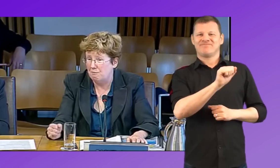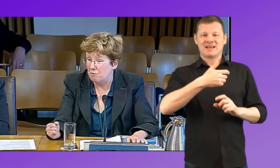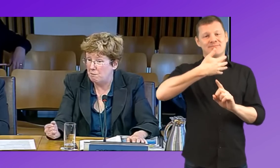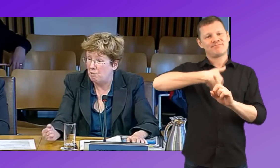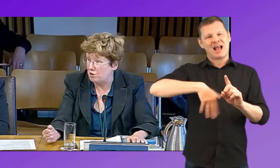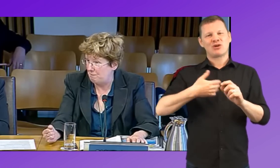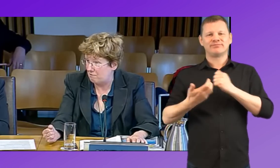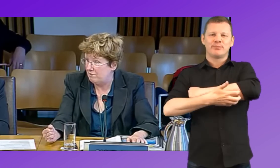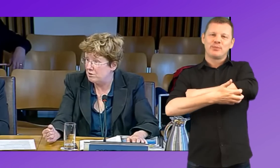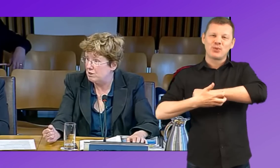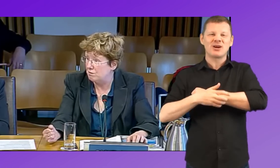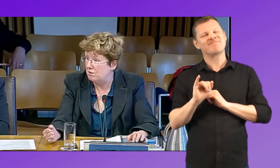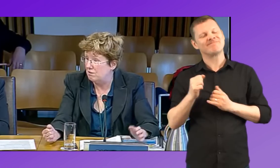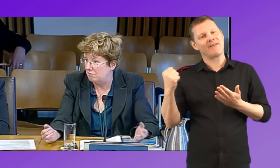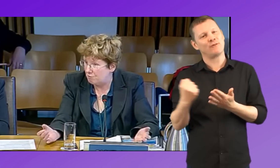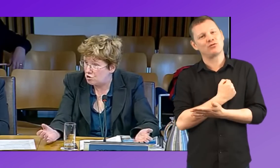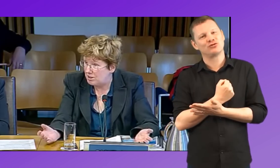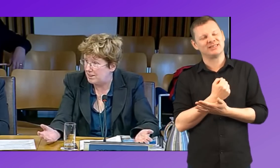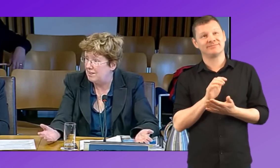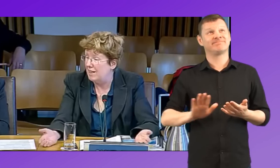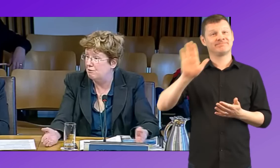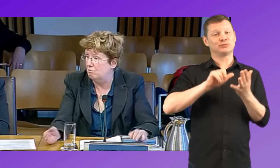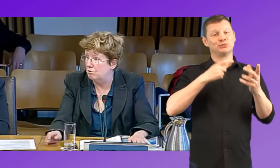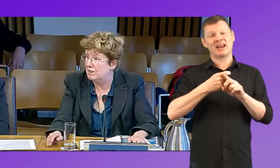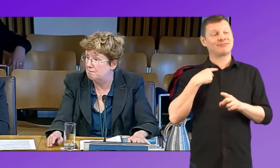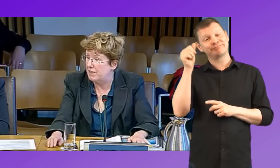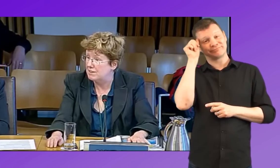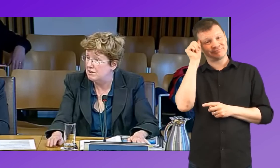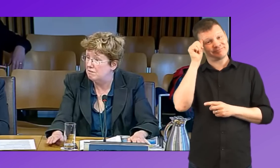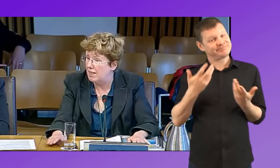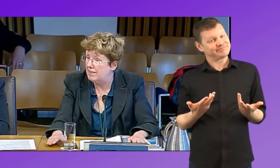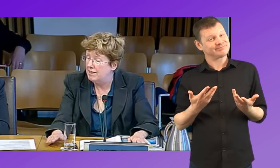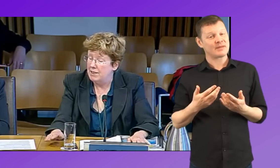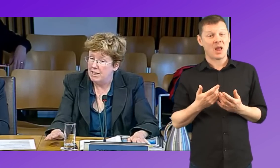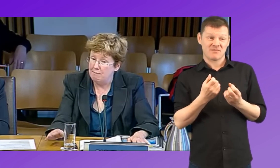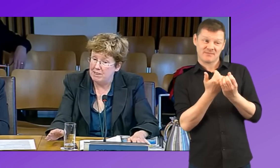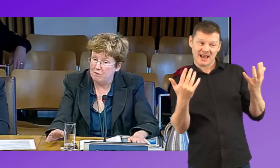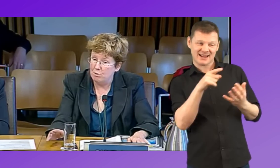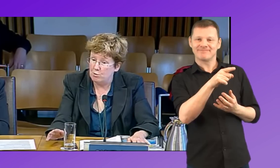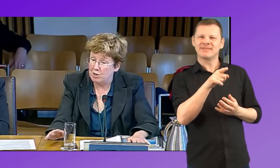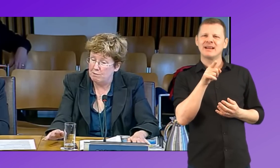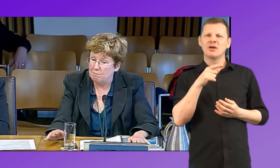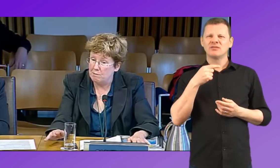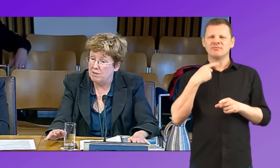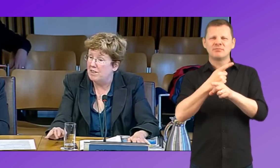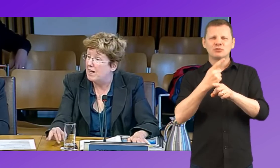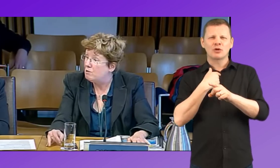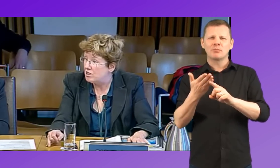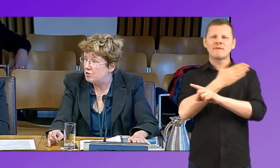from impoverished backgrounds, which we unfortunately have come to expect in the UK. And many of them would also be probably the language-less